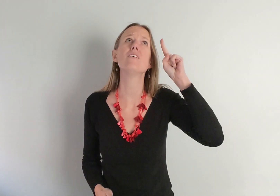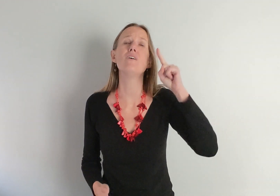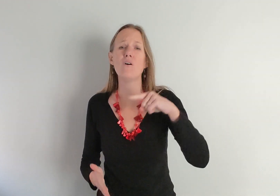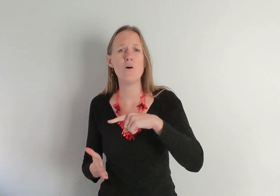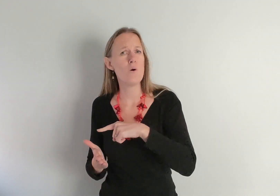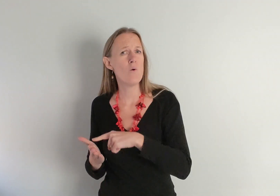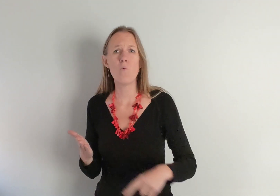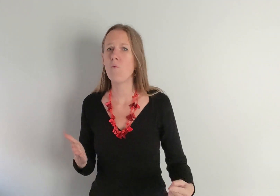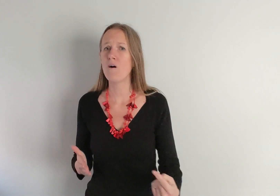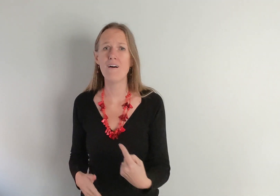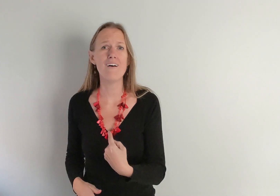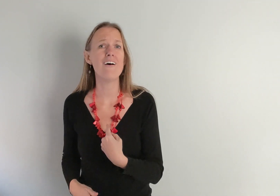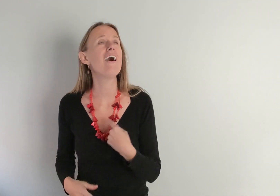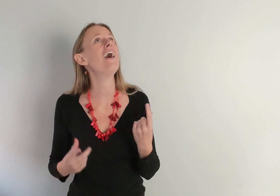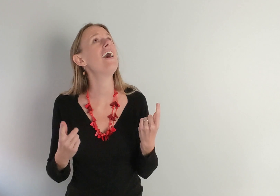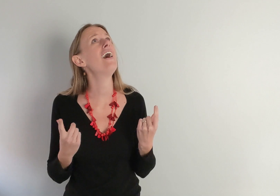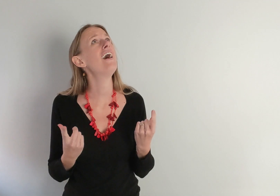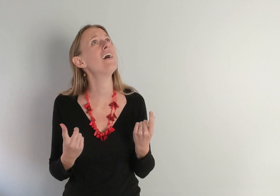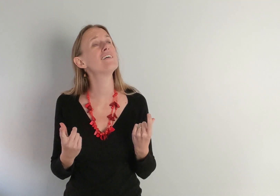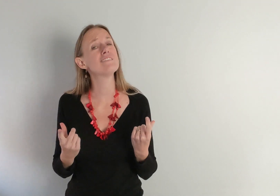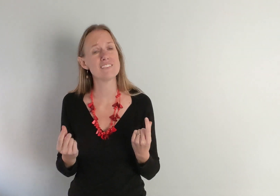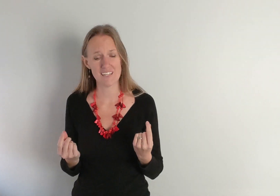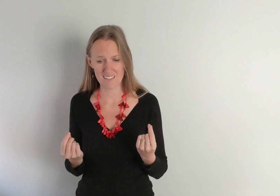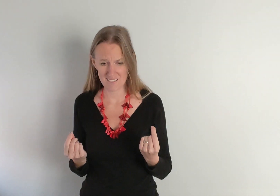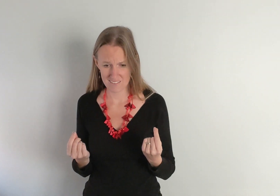what I've done